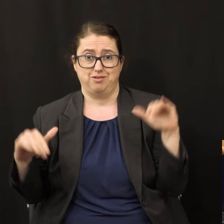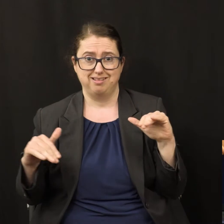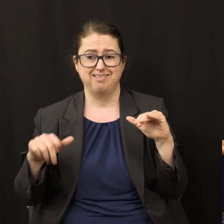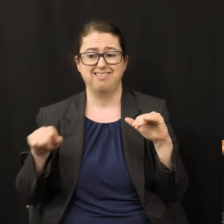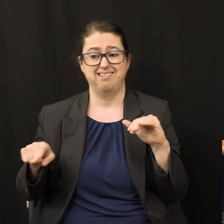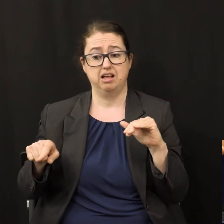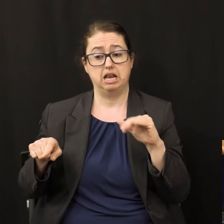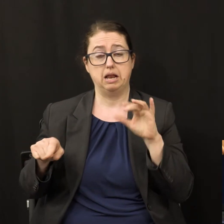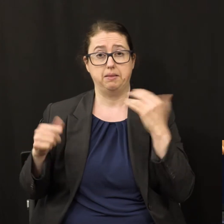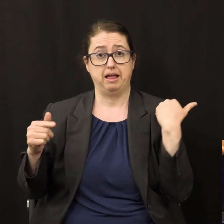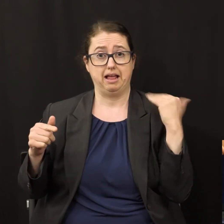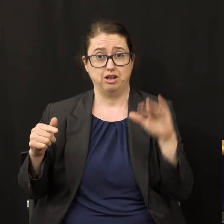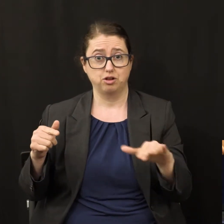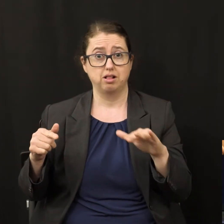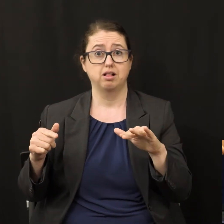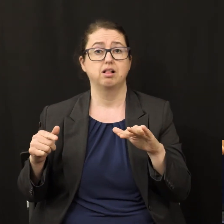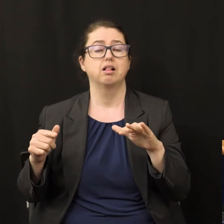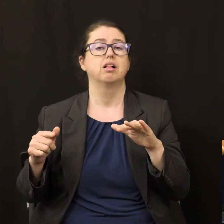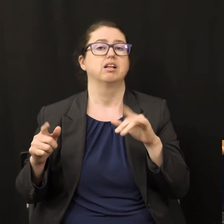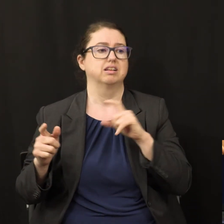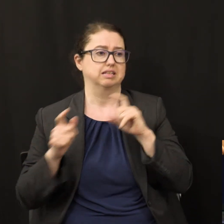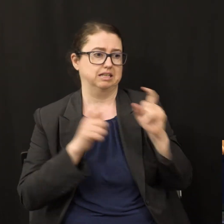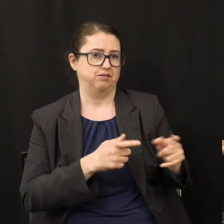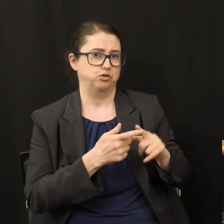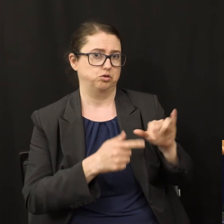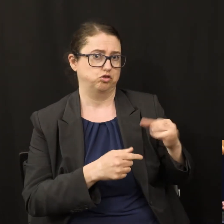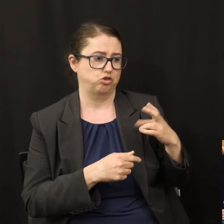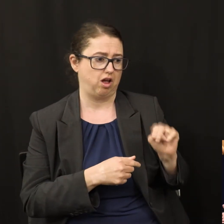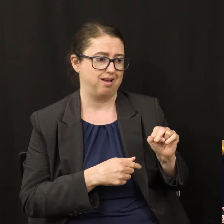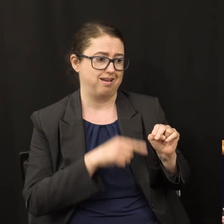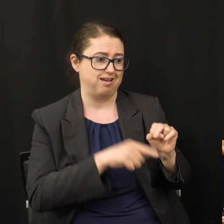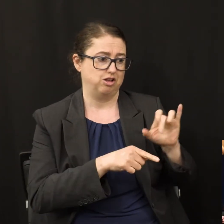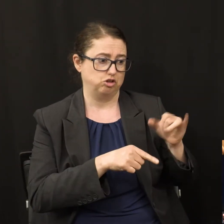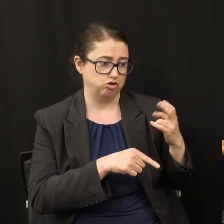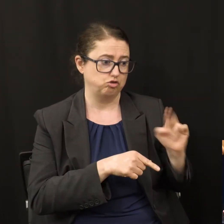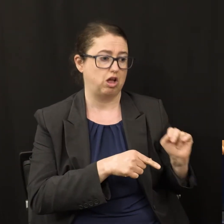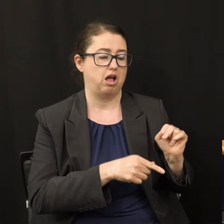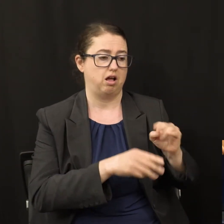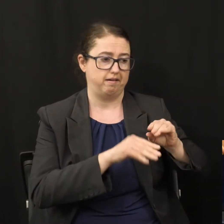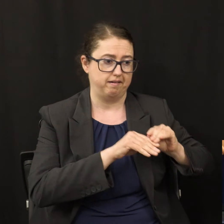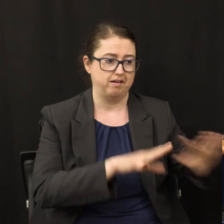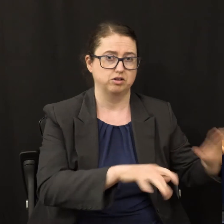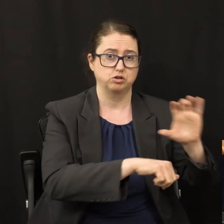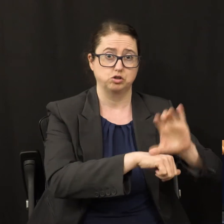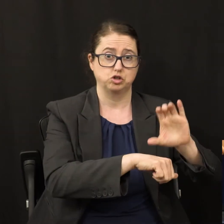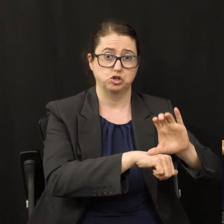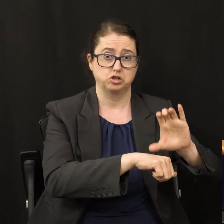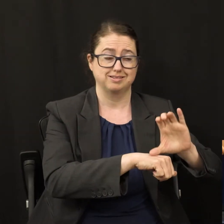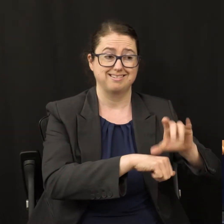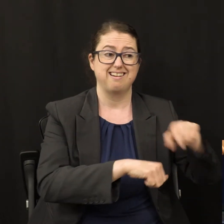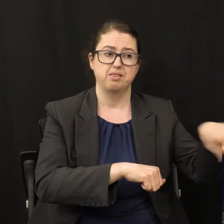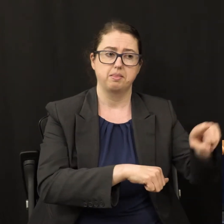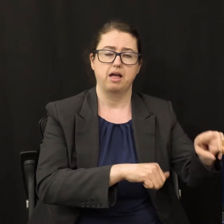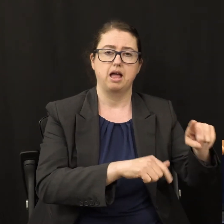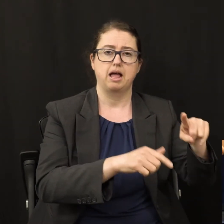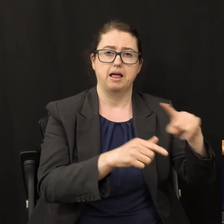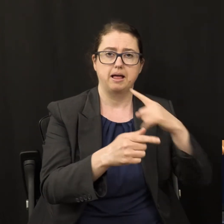gives it to John. John sends it to the churches. And the churches are to proclaim the message to the world.